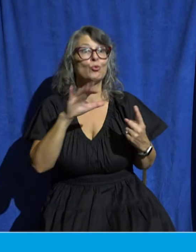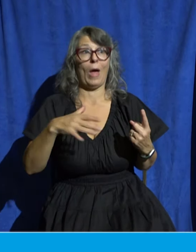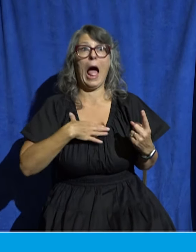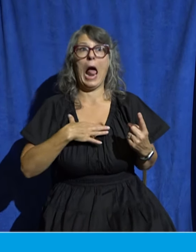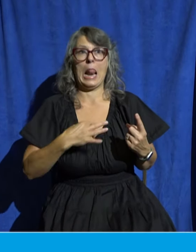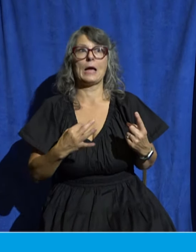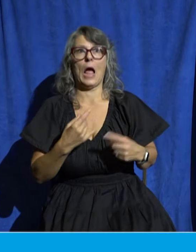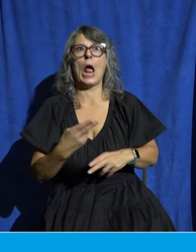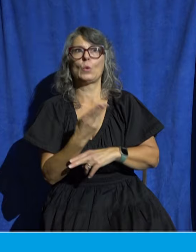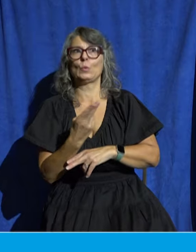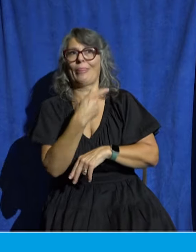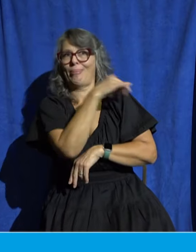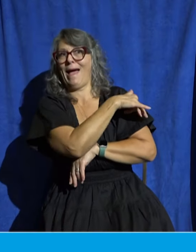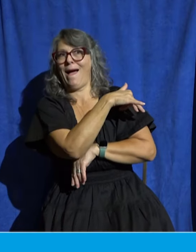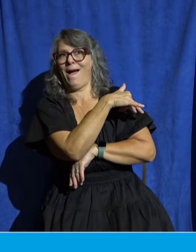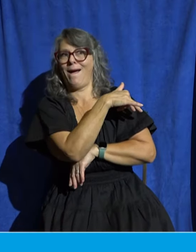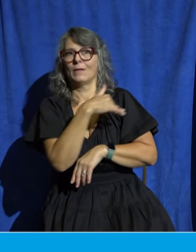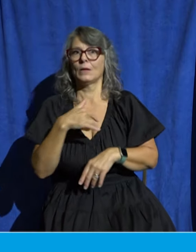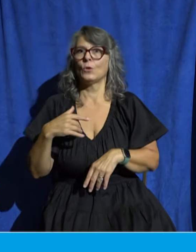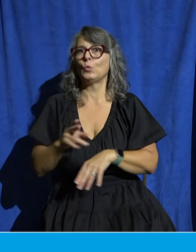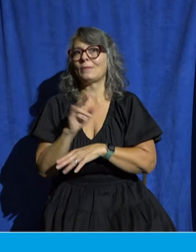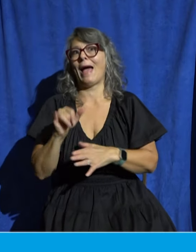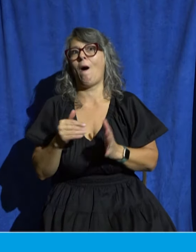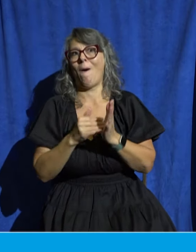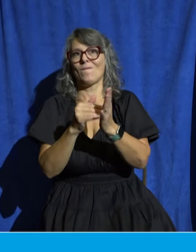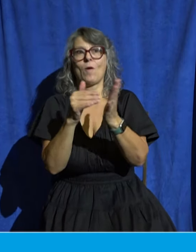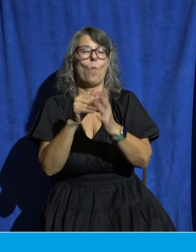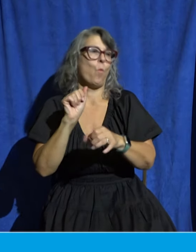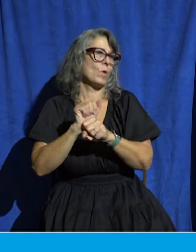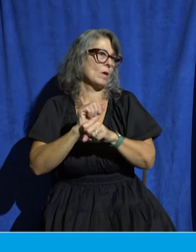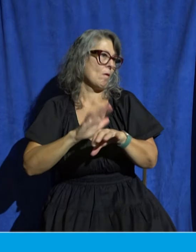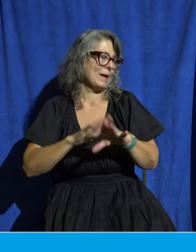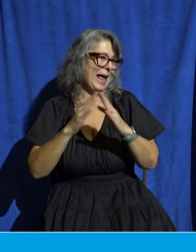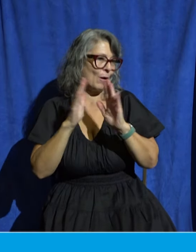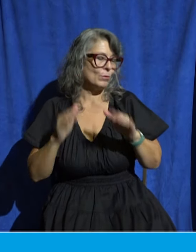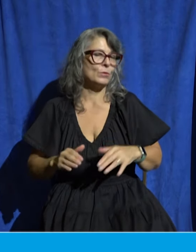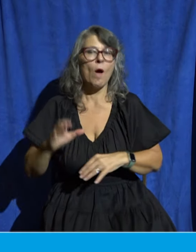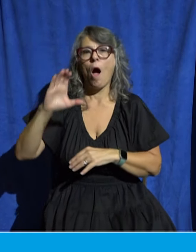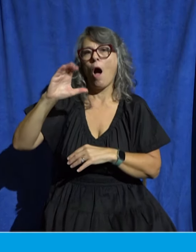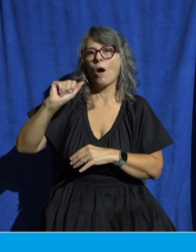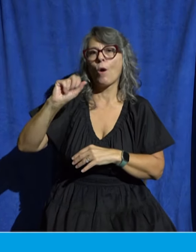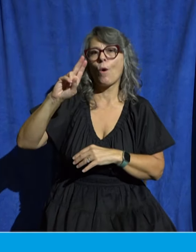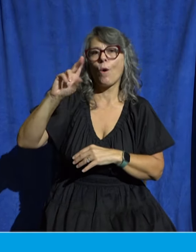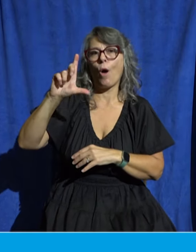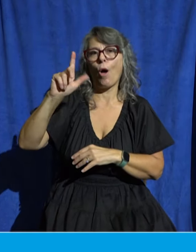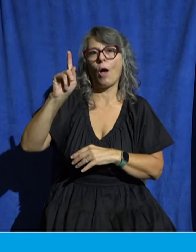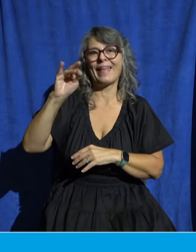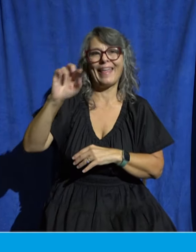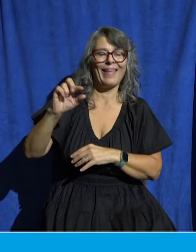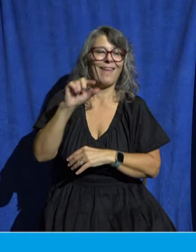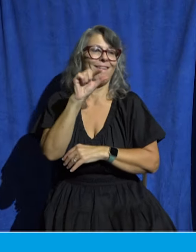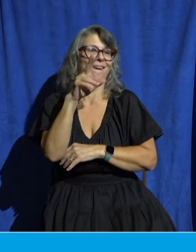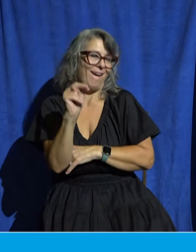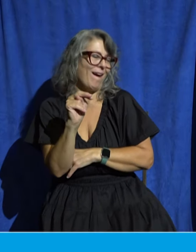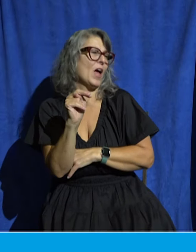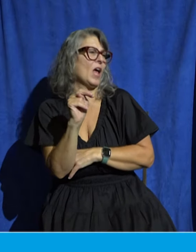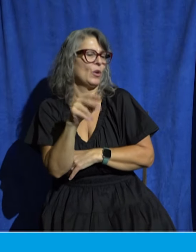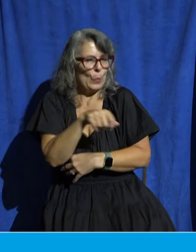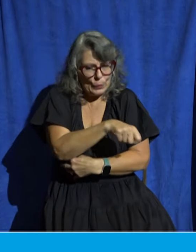quite often when you're working on a house. It's an adhesive or a caulking gun for things like liquid nail or silicone. You all familiar